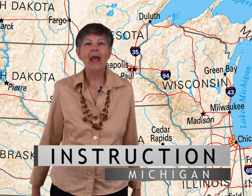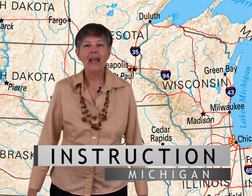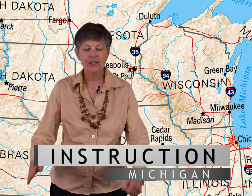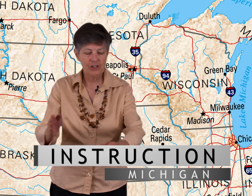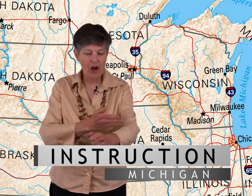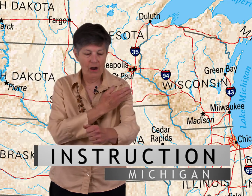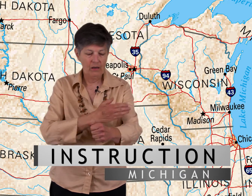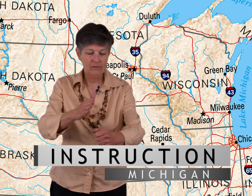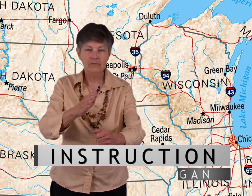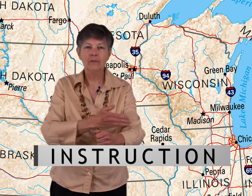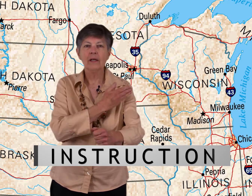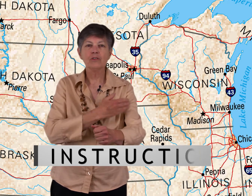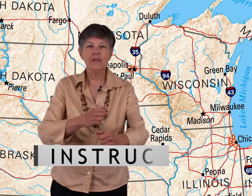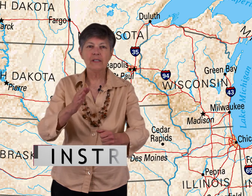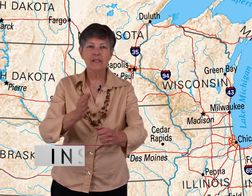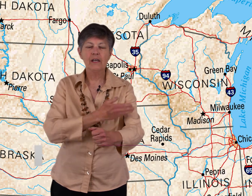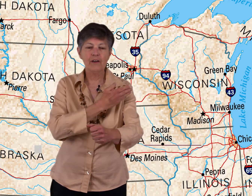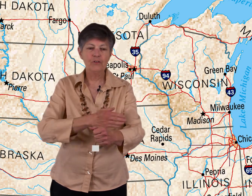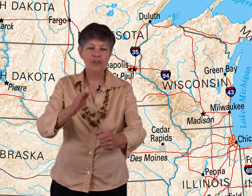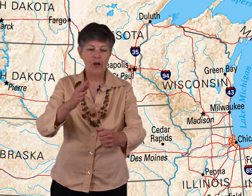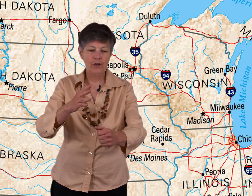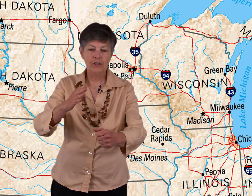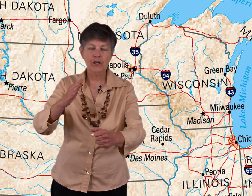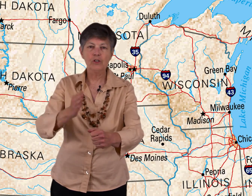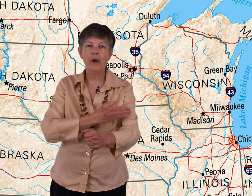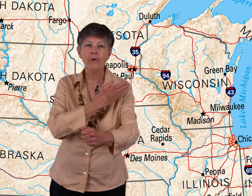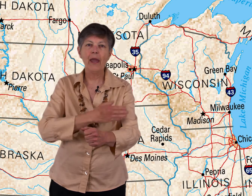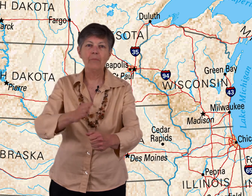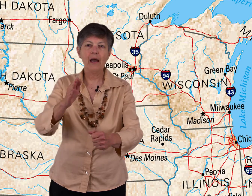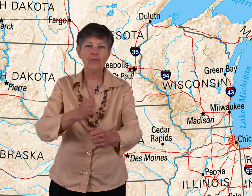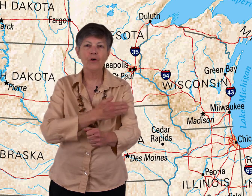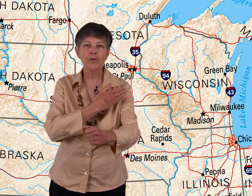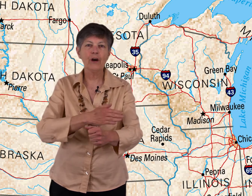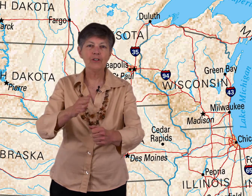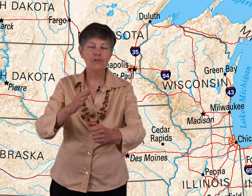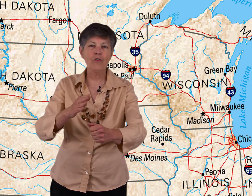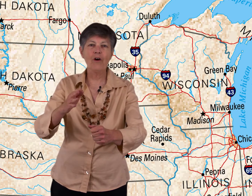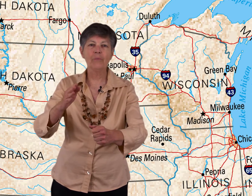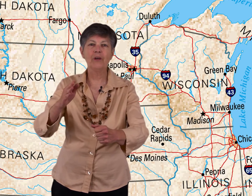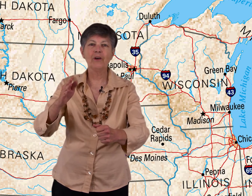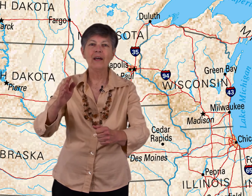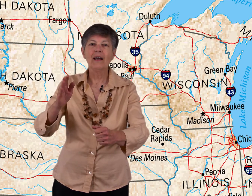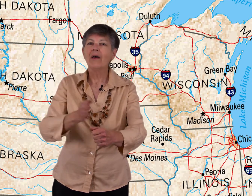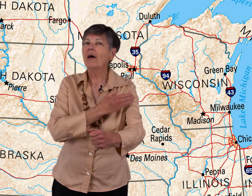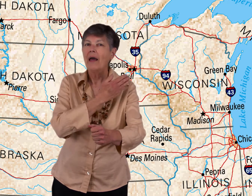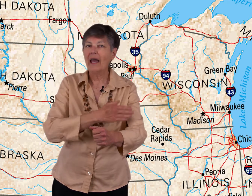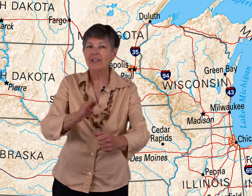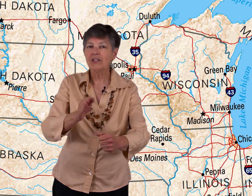A song. So this is the sign for song. You're just going to swipe your hand back and forth across your forearm here. A